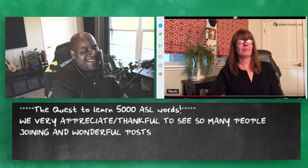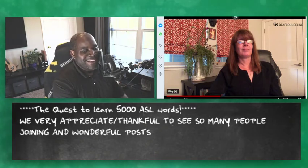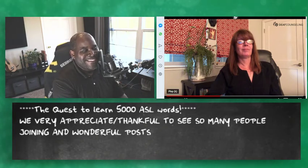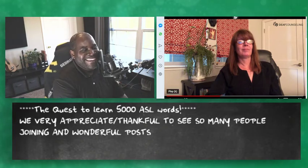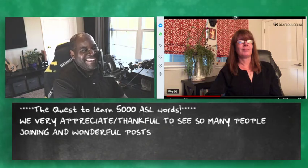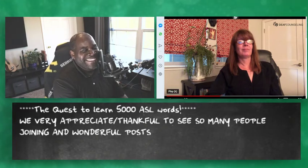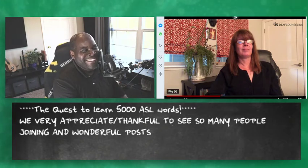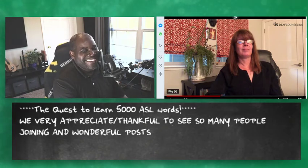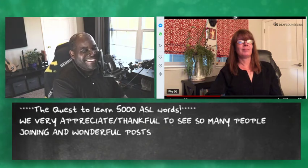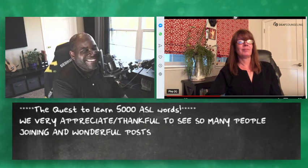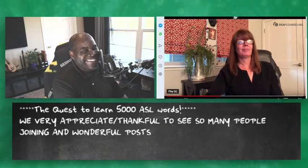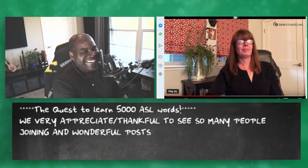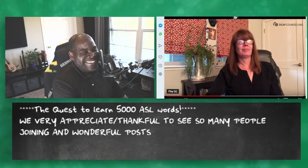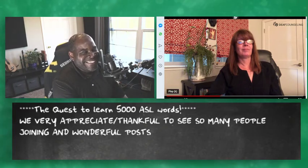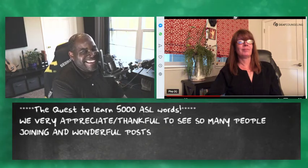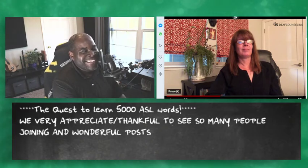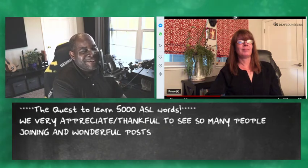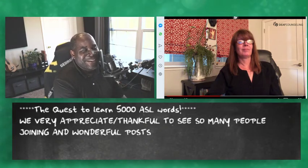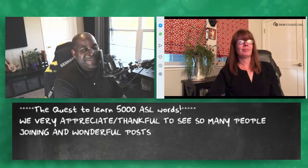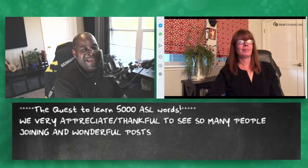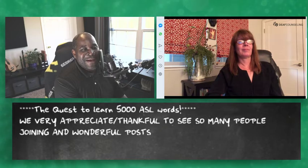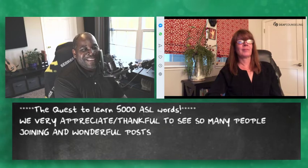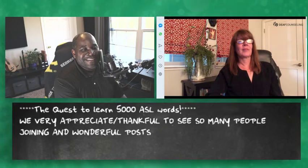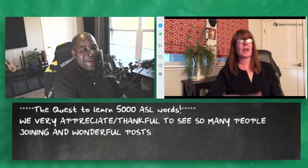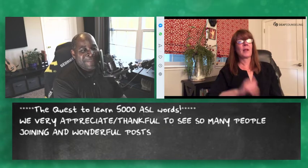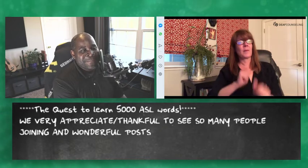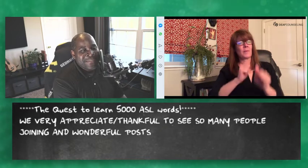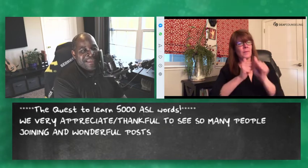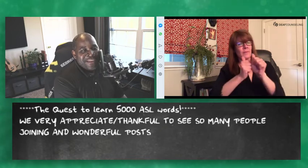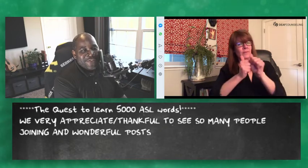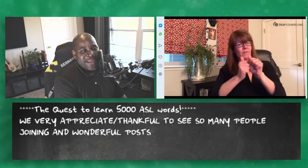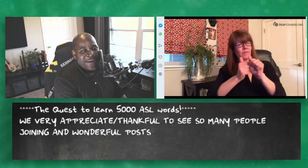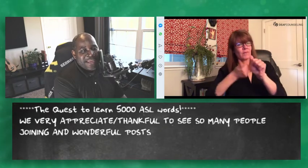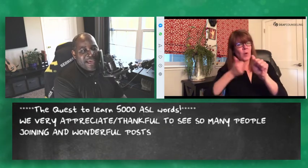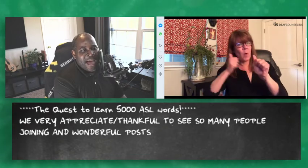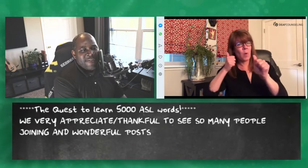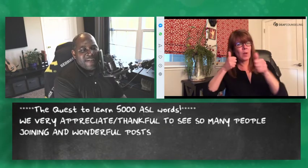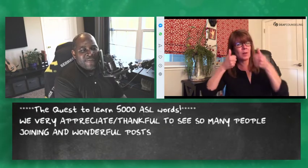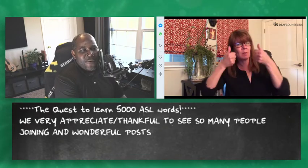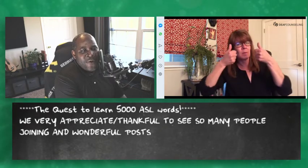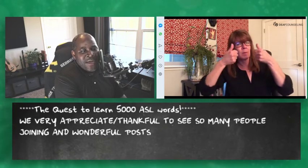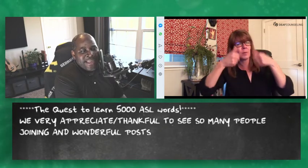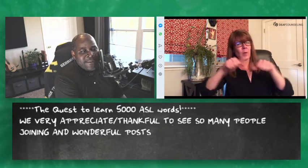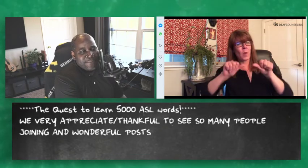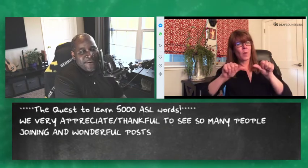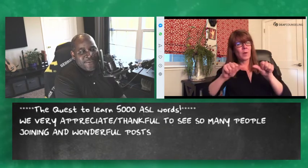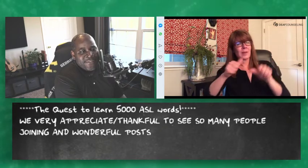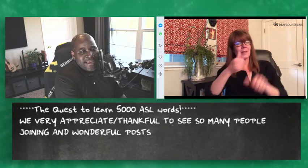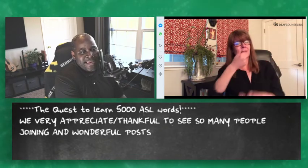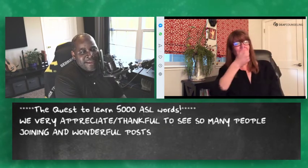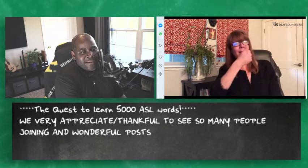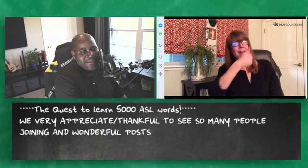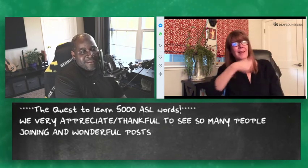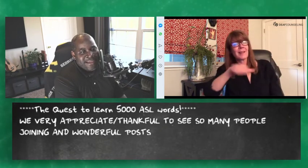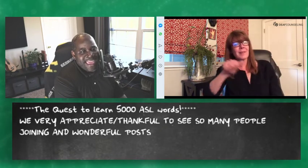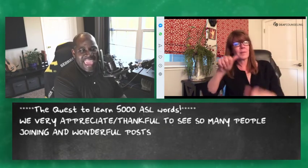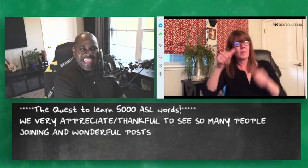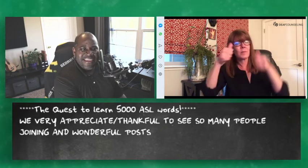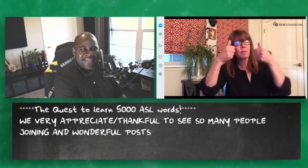you're good Shelly you're good all right let's go so anyway avoid posting anything